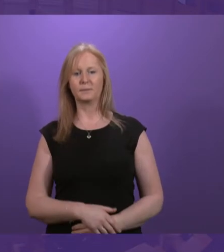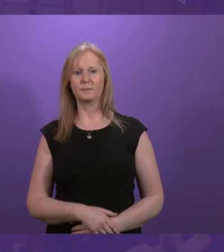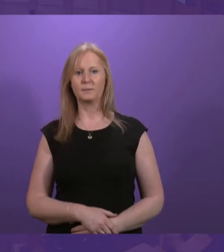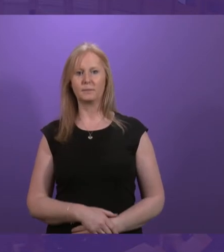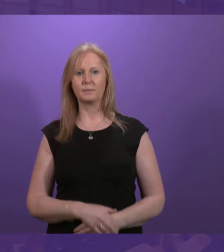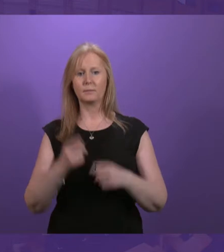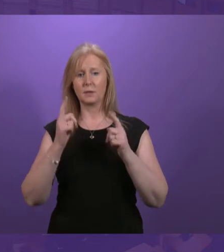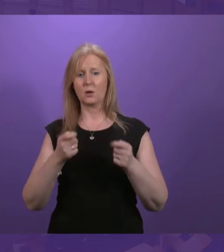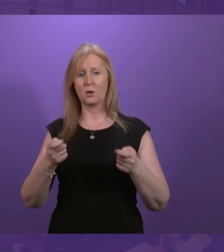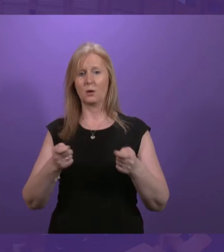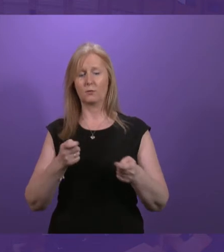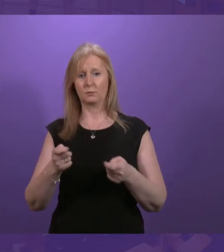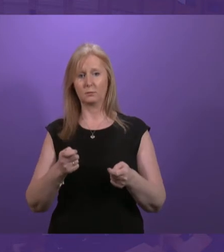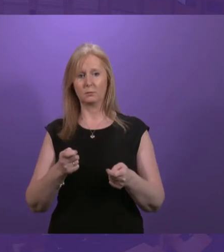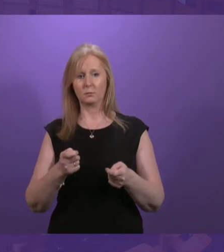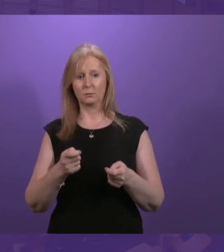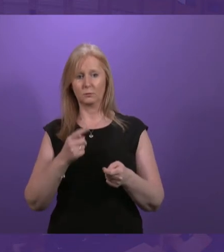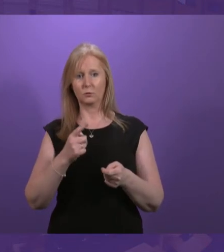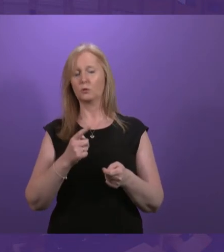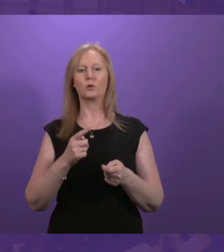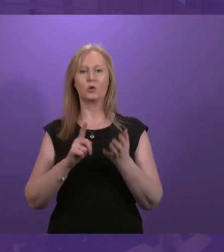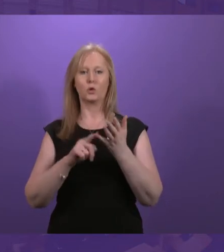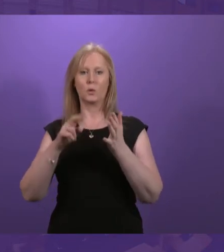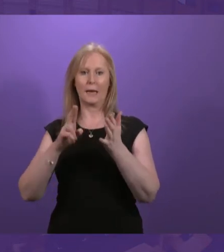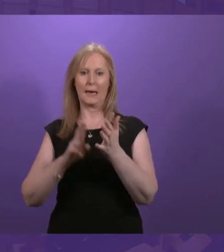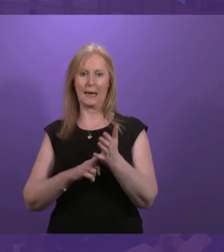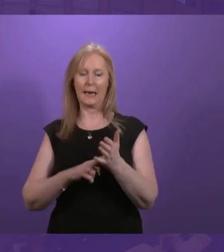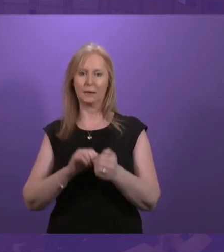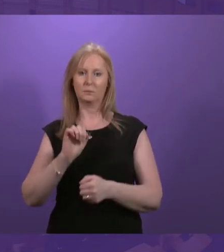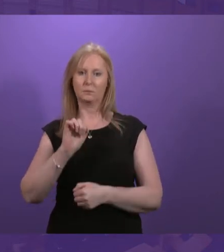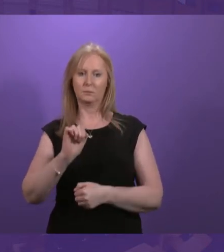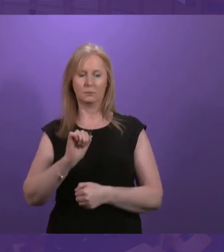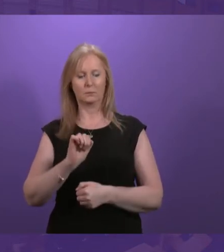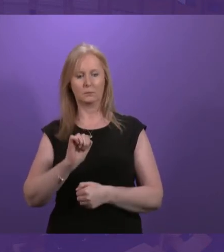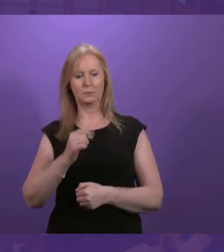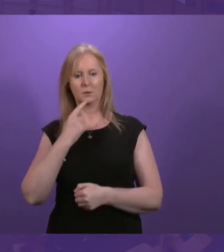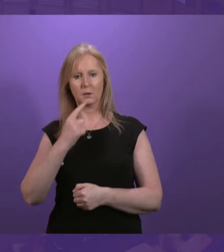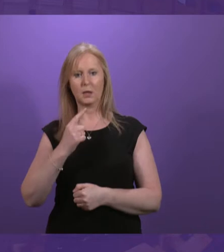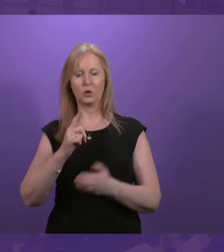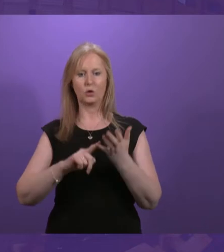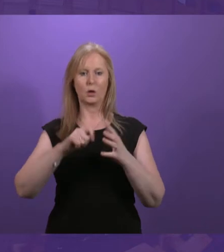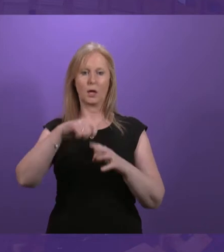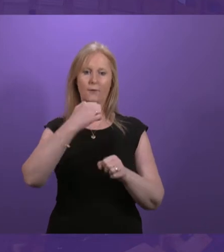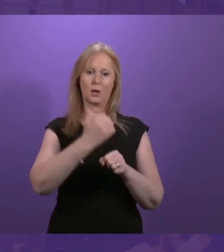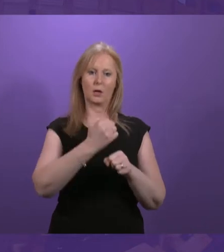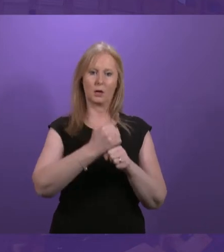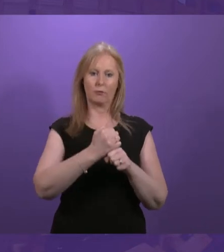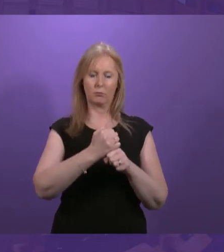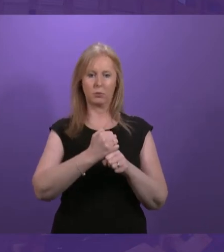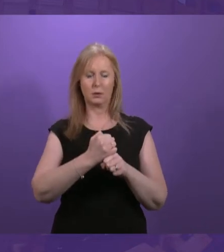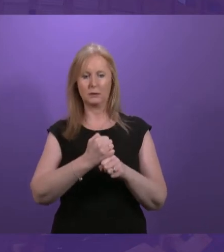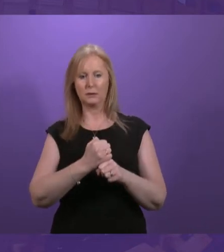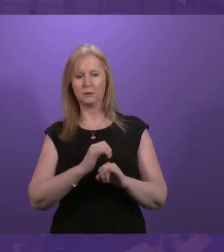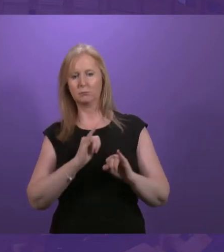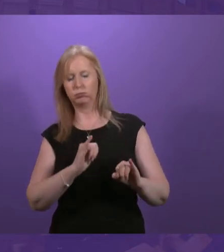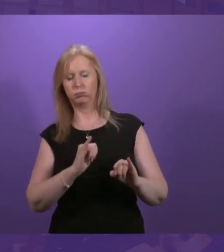Presiding officer, given the UN Special Rapporteur on Poverty and Human Rights described the UK Government's approach to welfare as punitive, mean-spirited